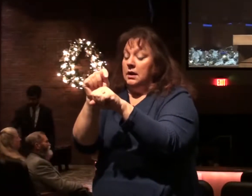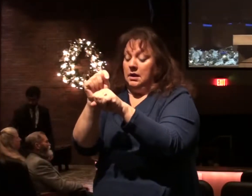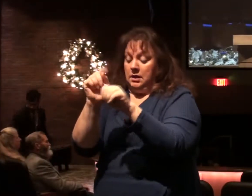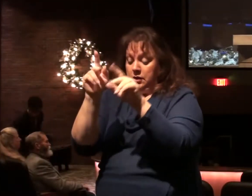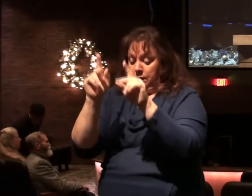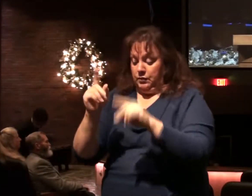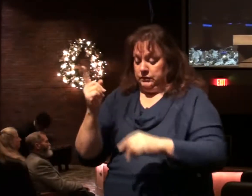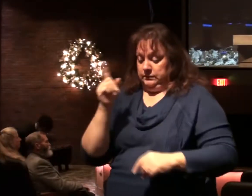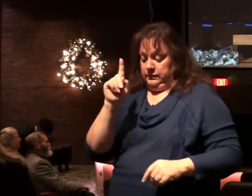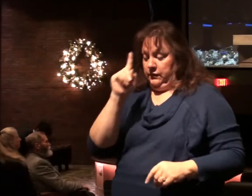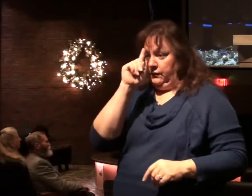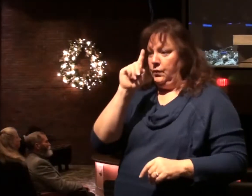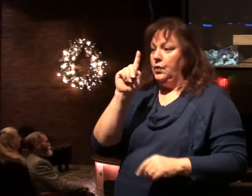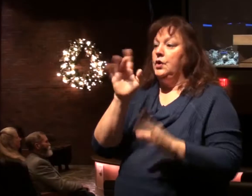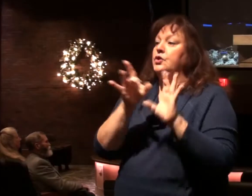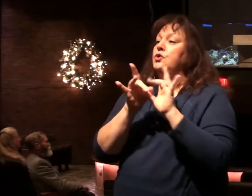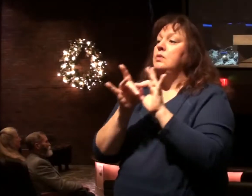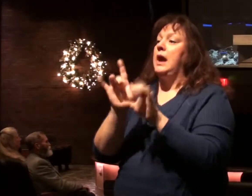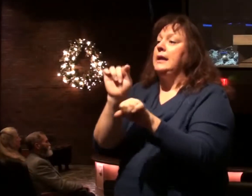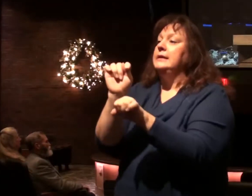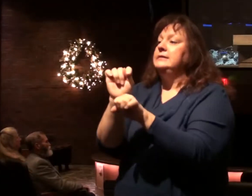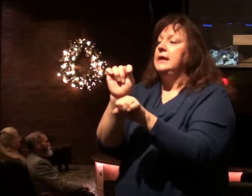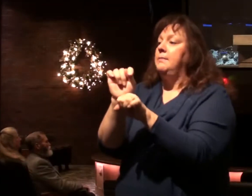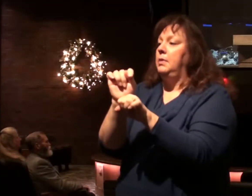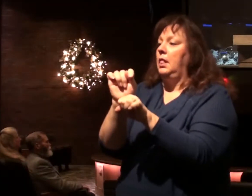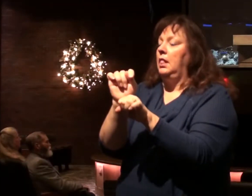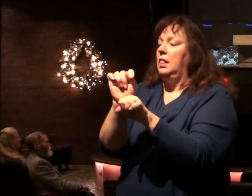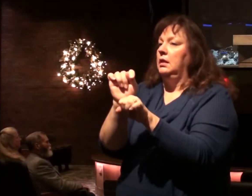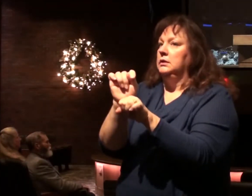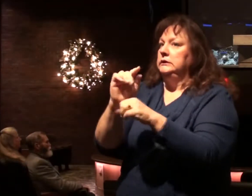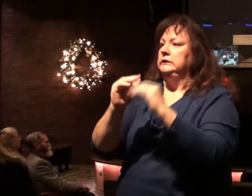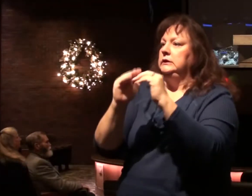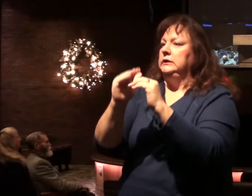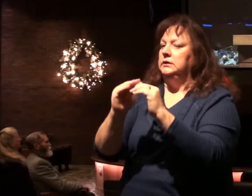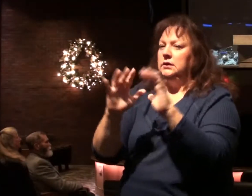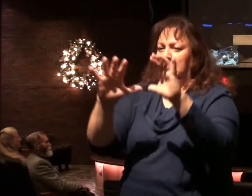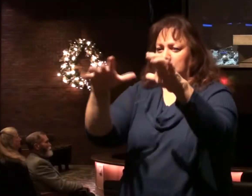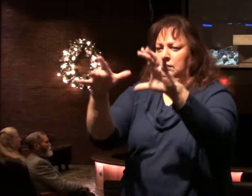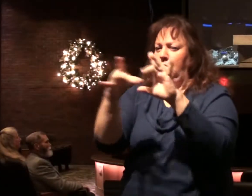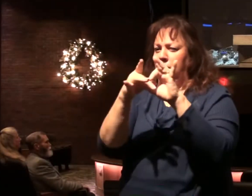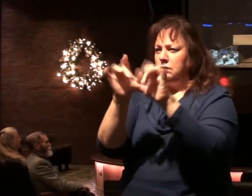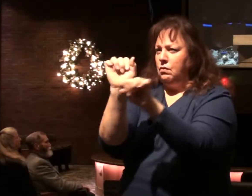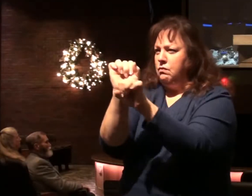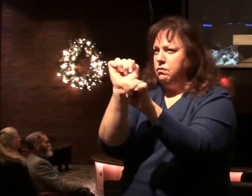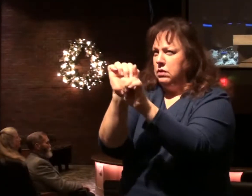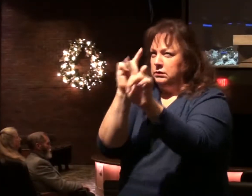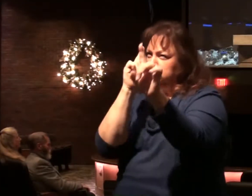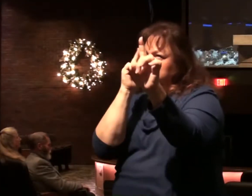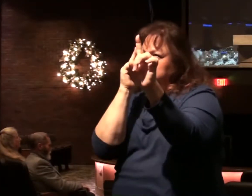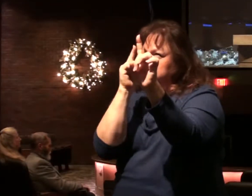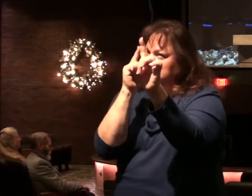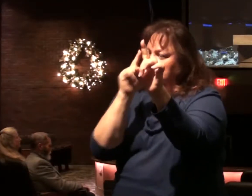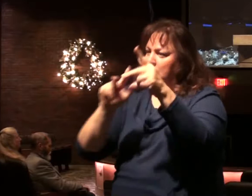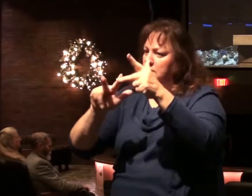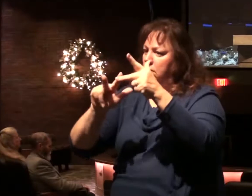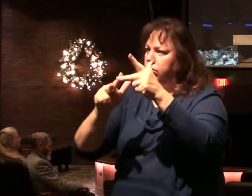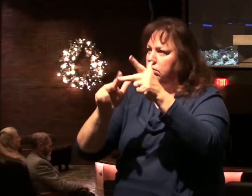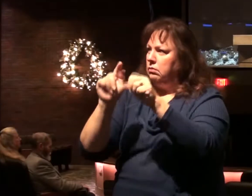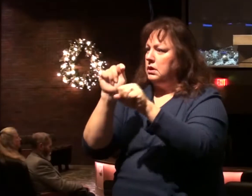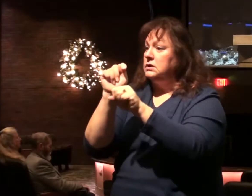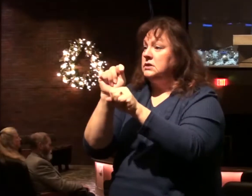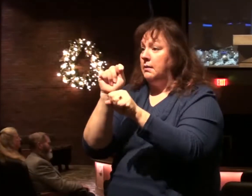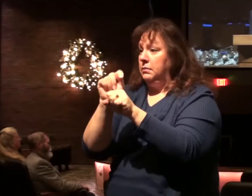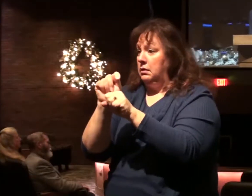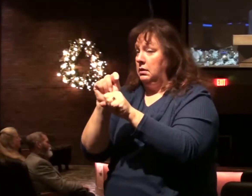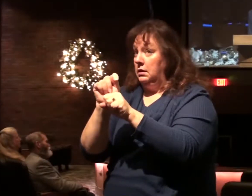for the United Temple Movement, an association of organizations working towards making the third temple